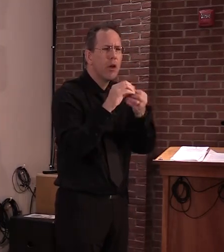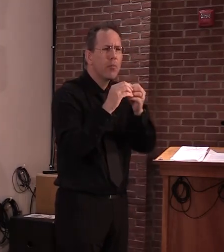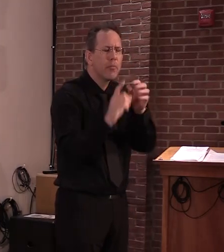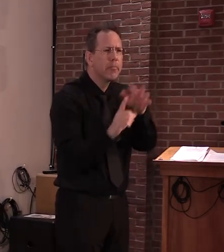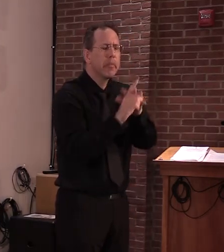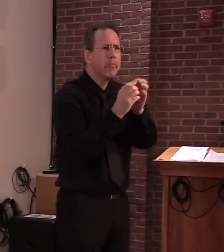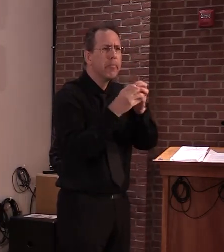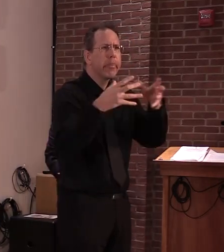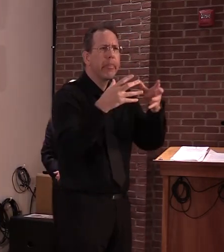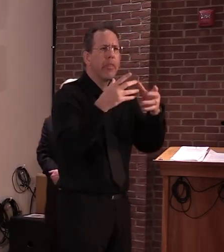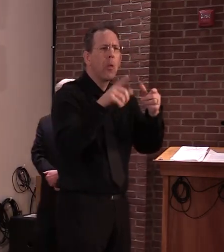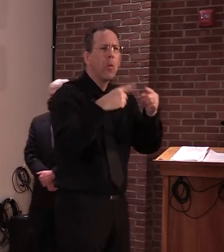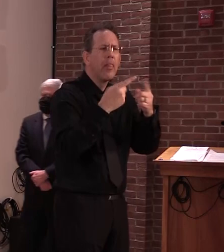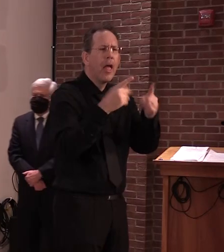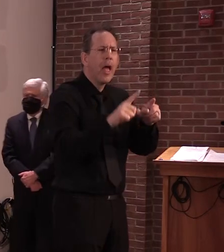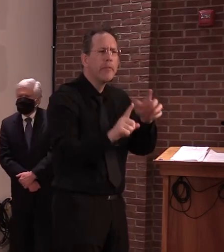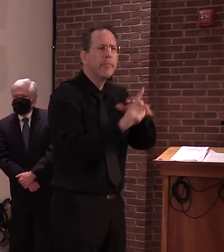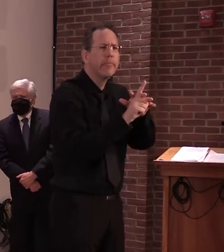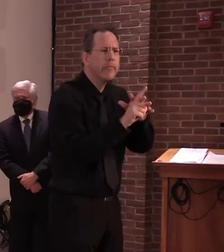Dr. Labee?